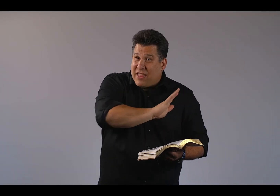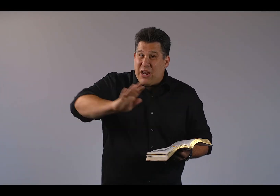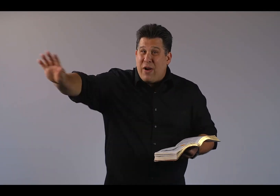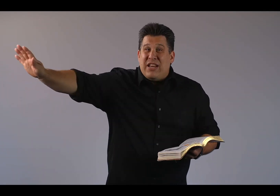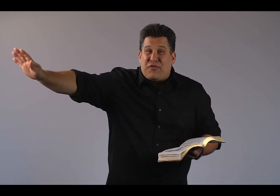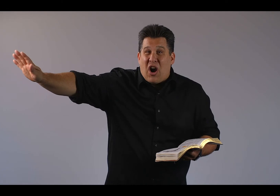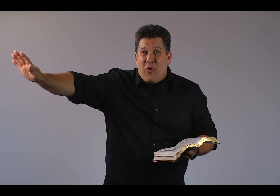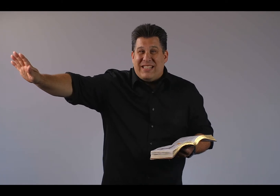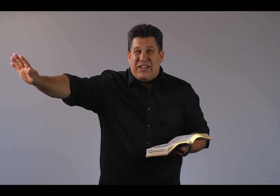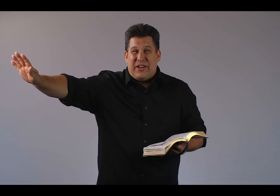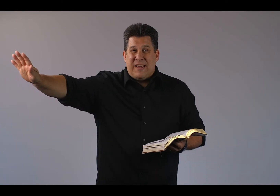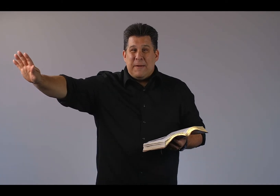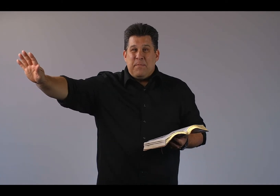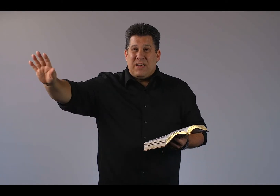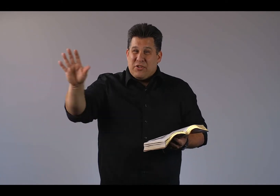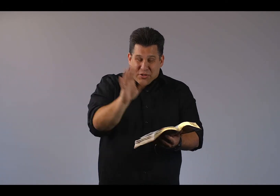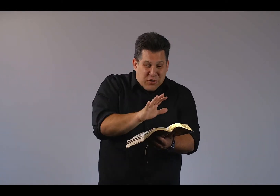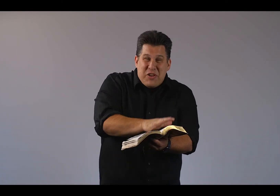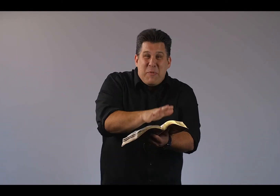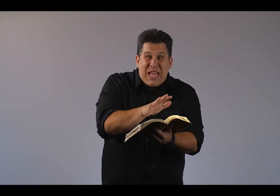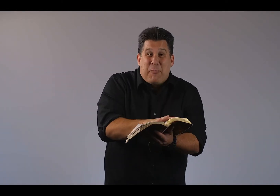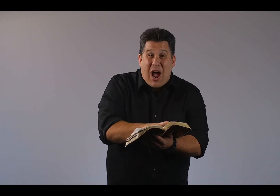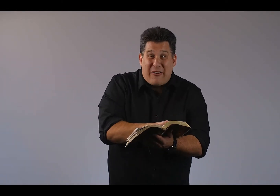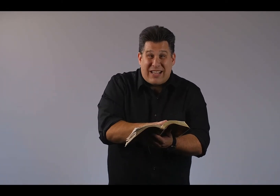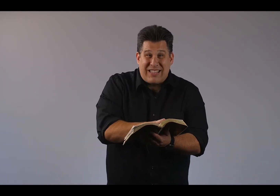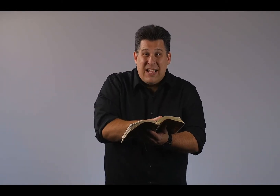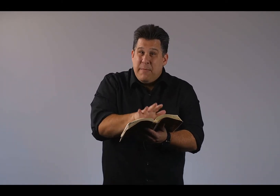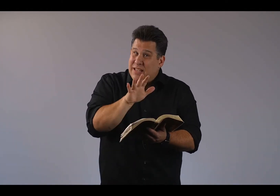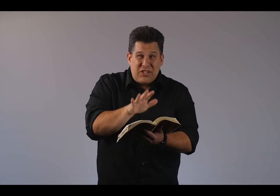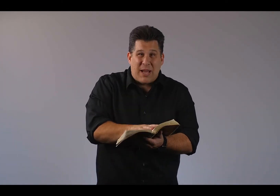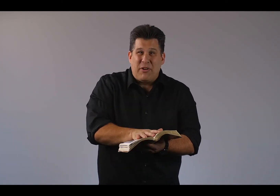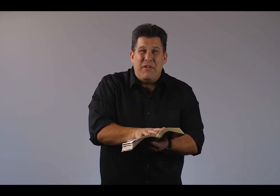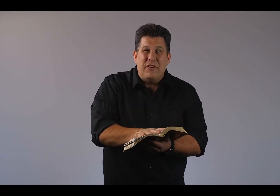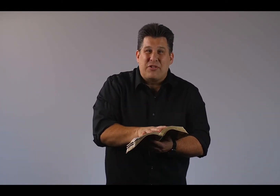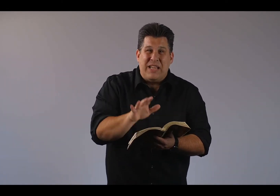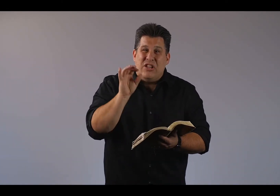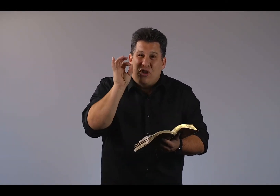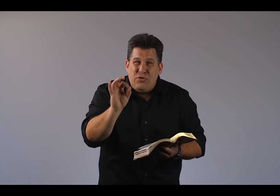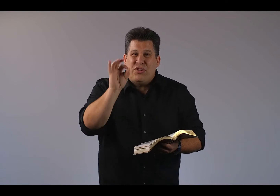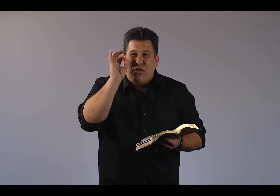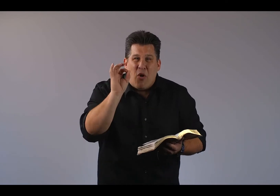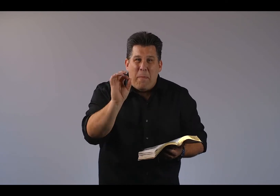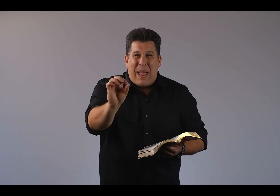that, he ran as far away as he could. So Jonah's making progress. Because in chapter 3, verse 3, he chooses to obey.